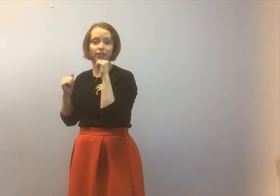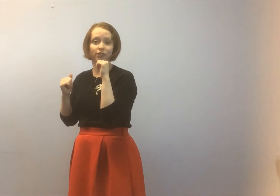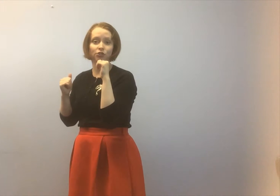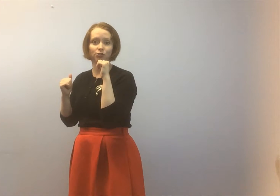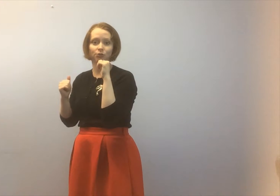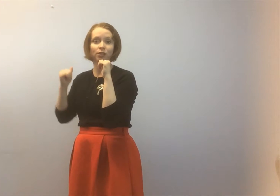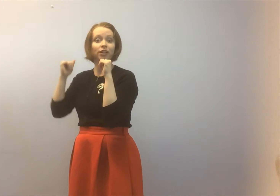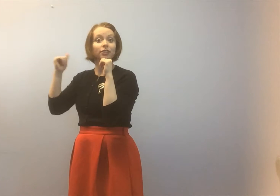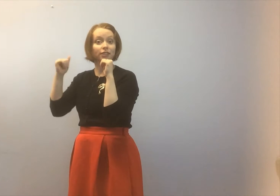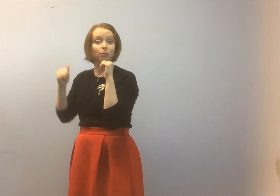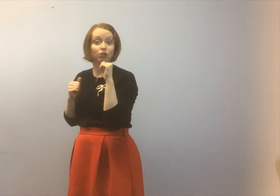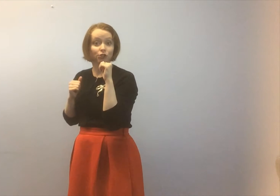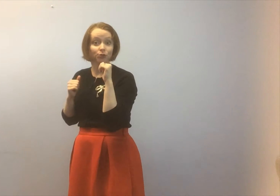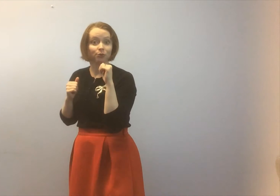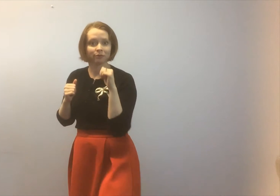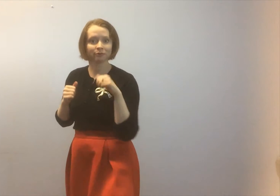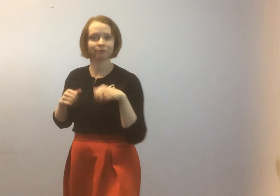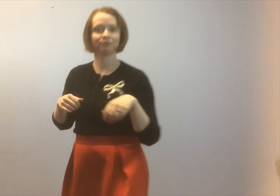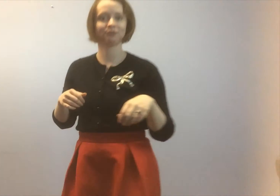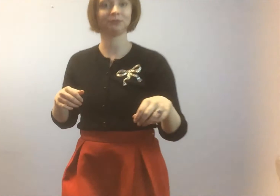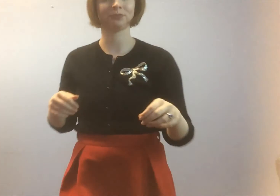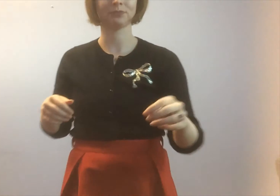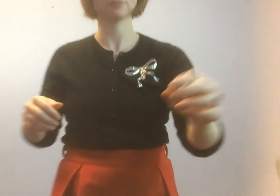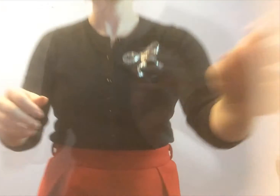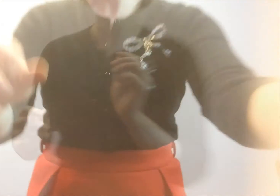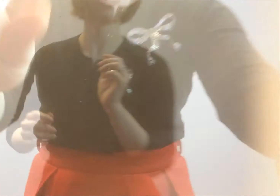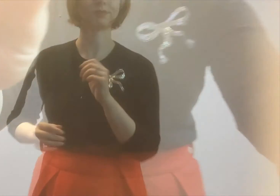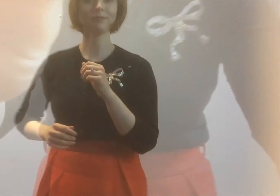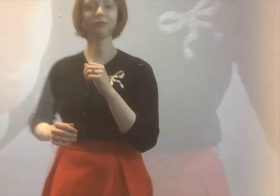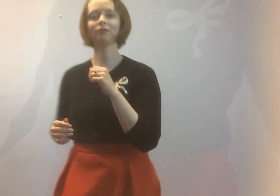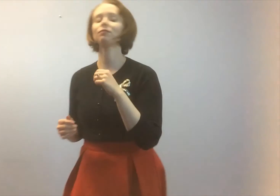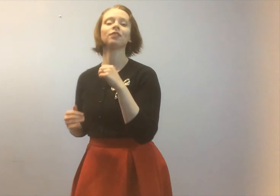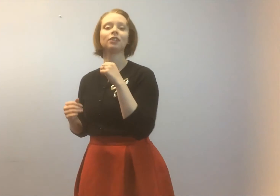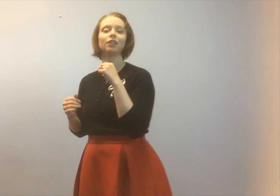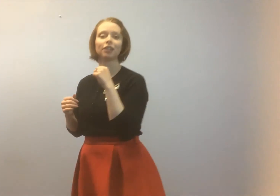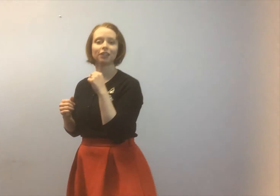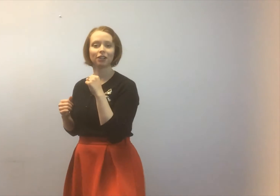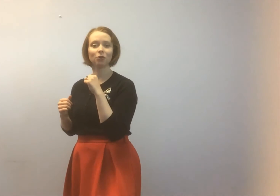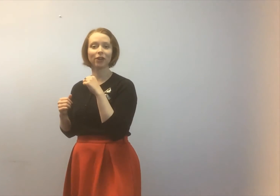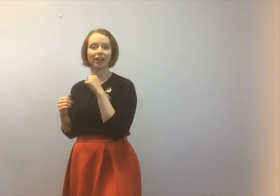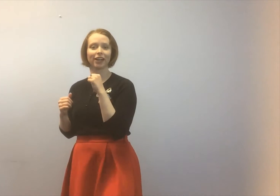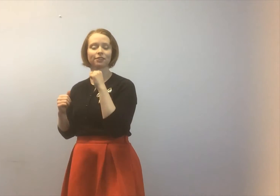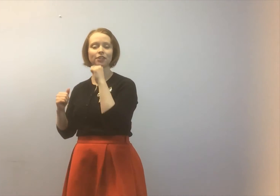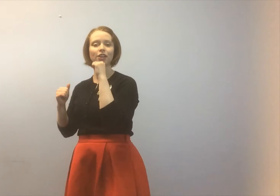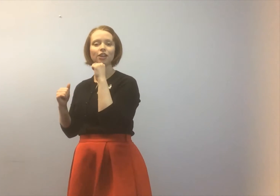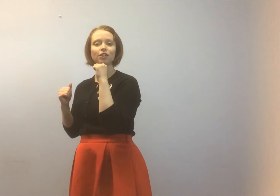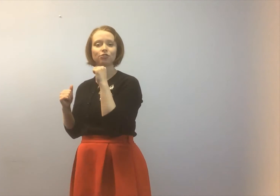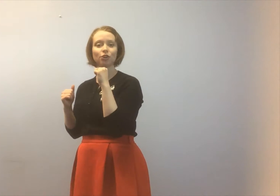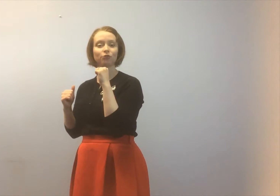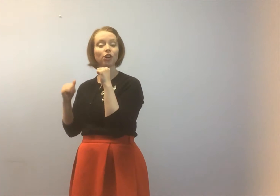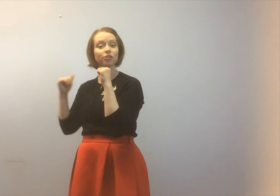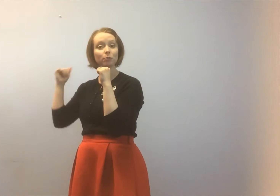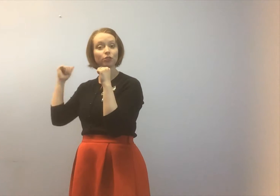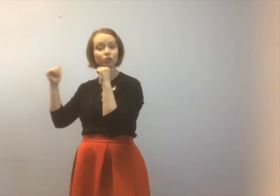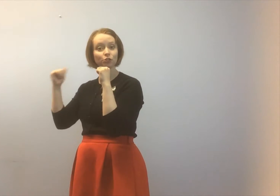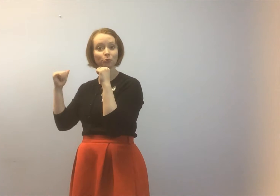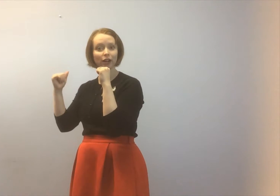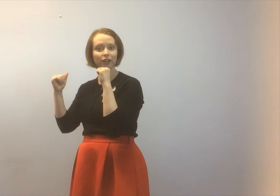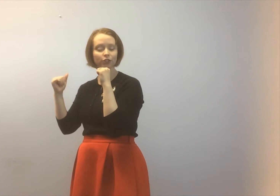into the number two okay guys so for our number two punch